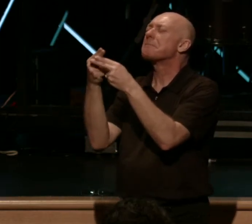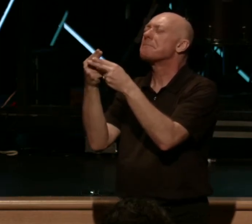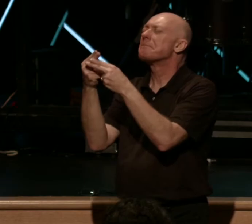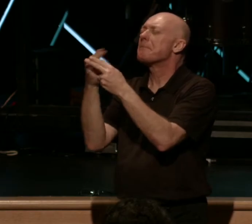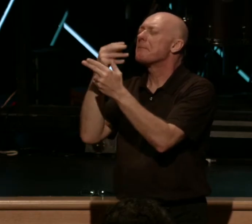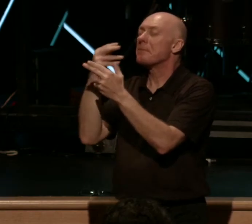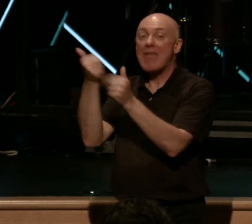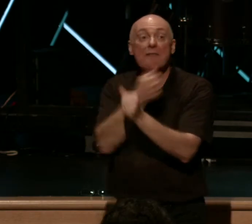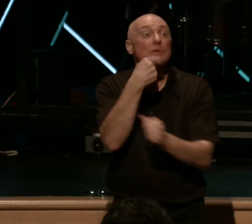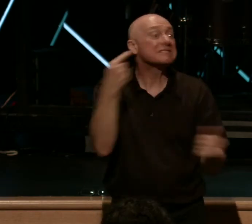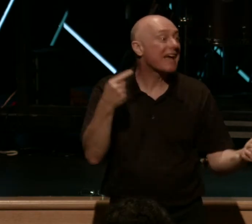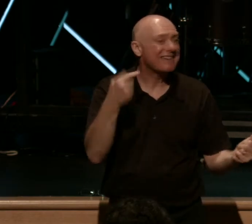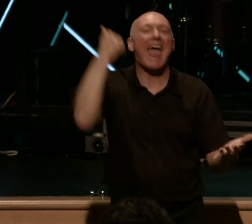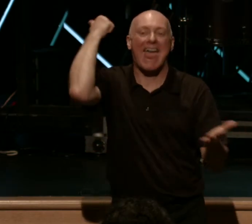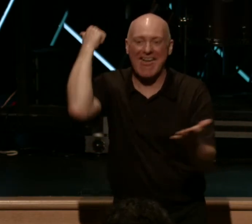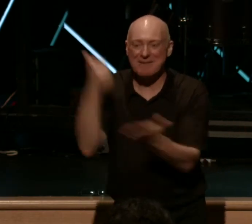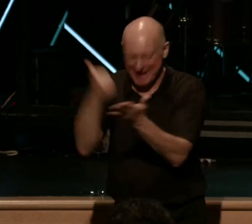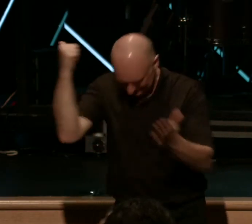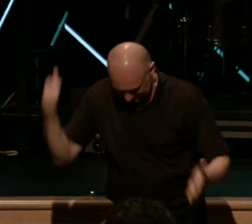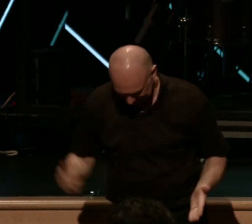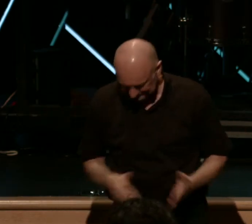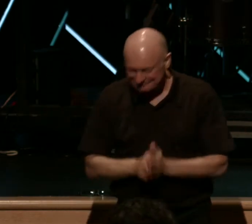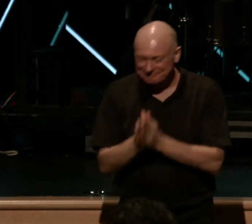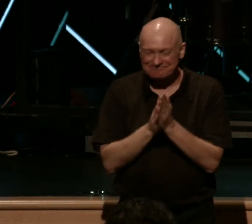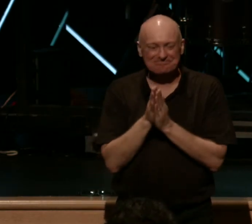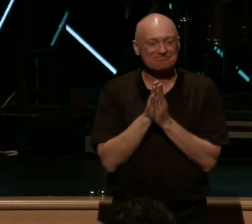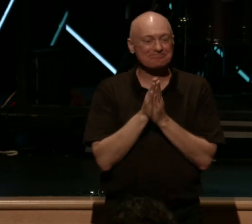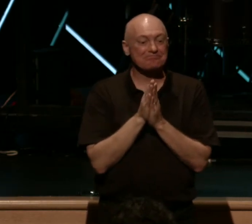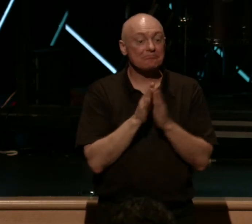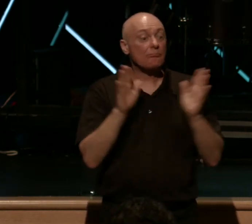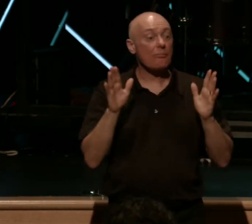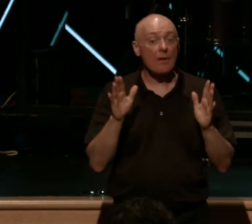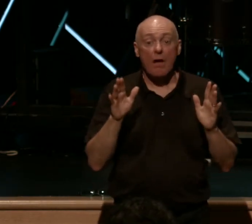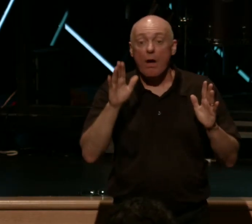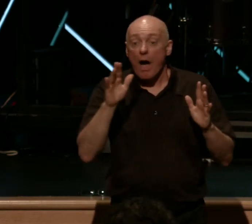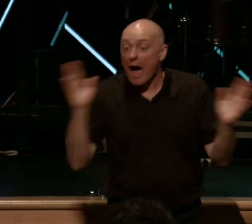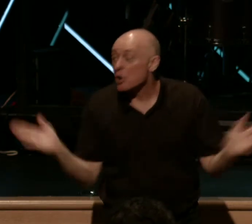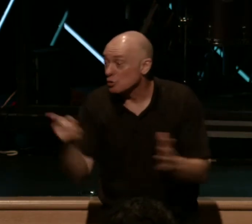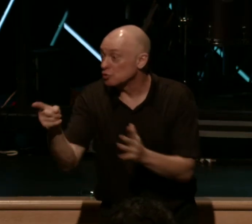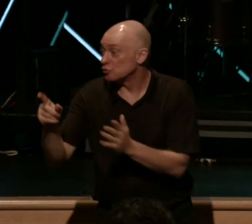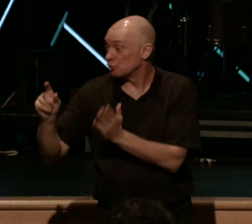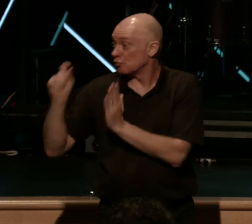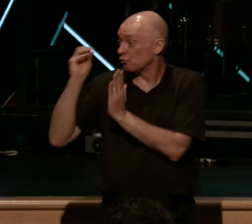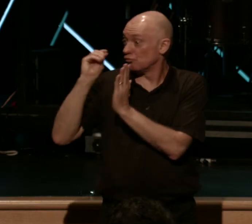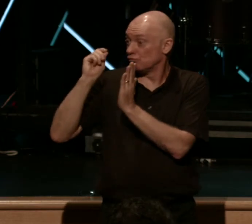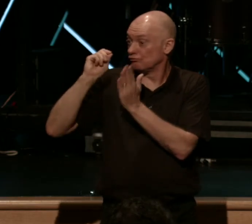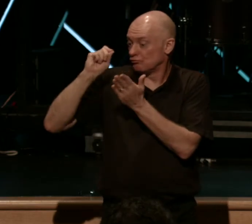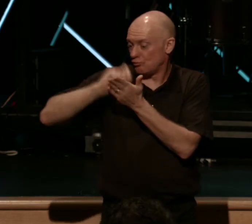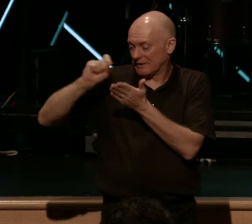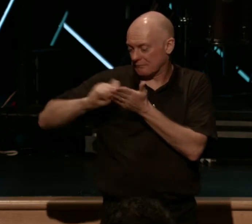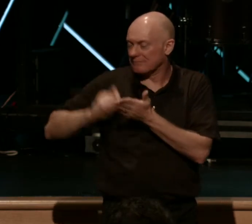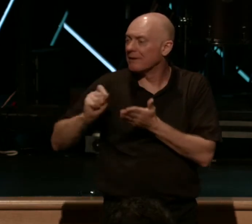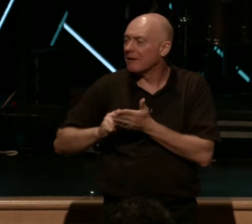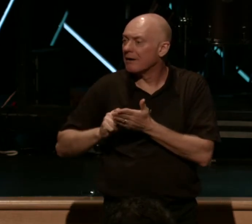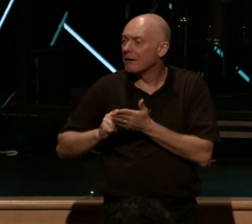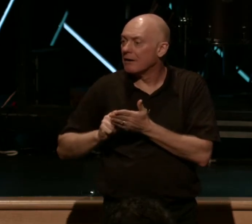And everyone said, Amen. If you're taking notes, I want to encourage you to write down, right off the text we see this, the posture